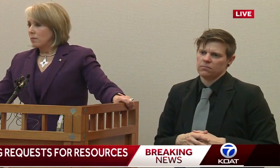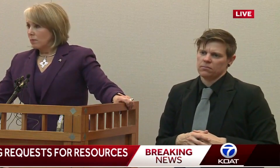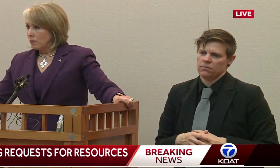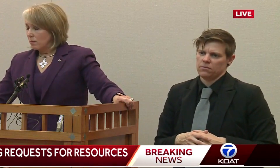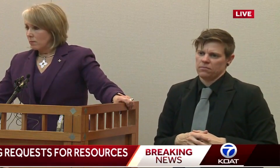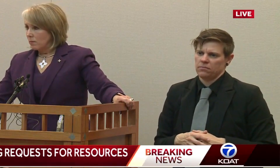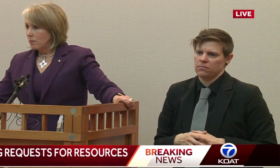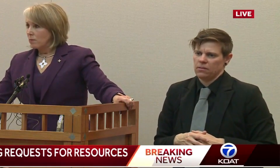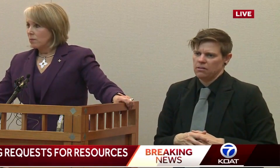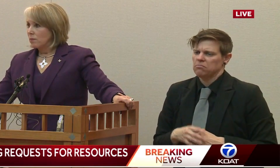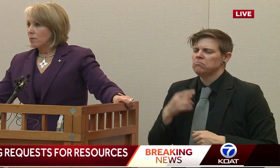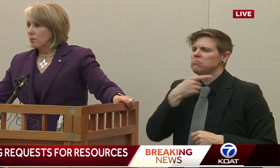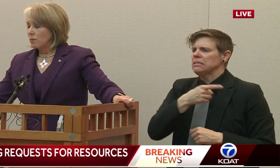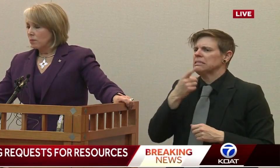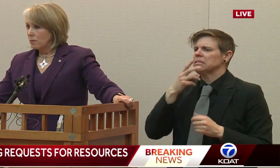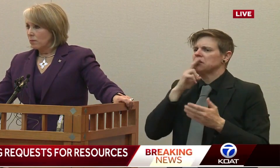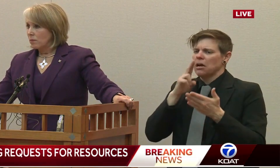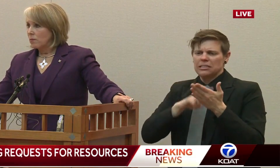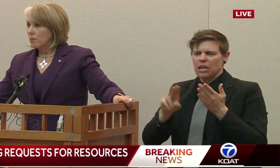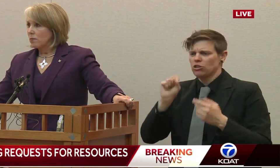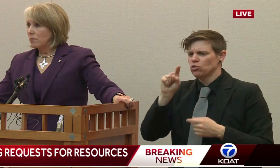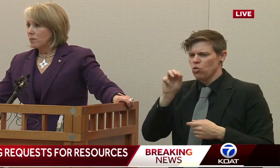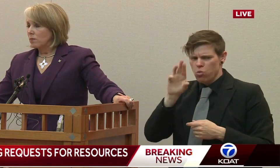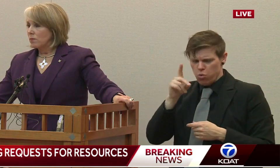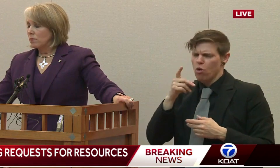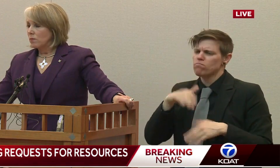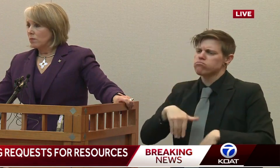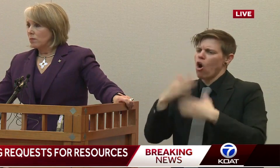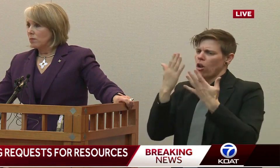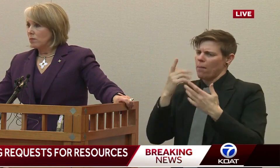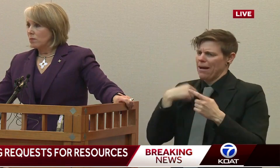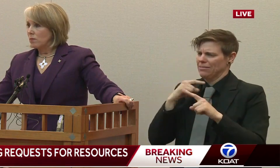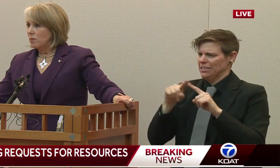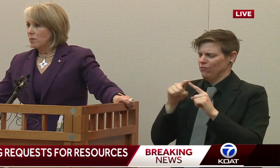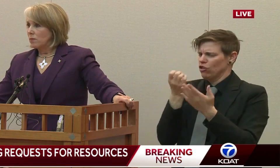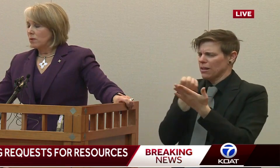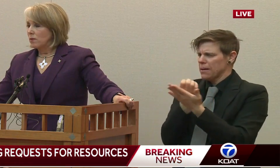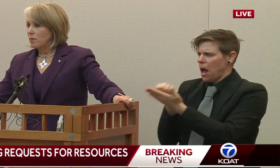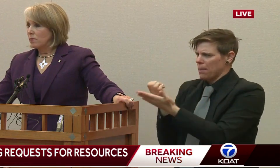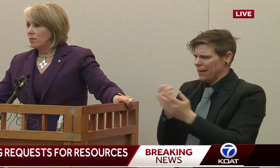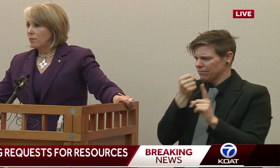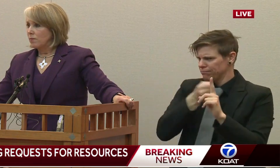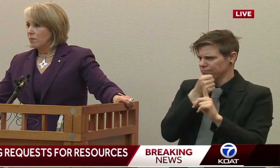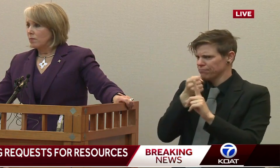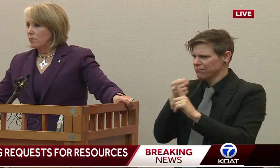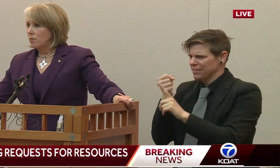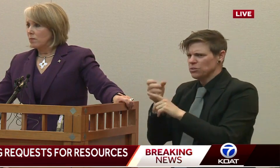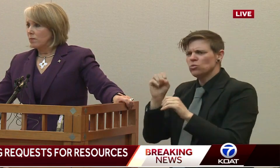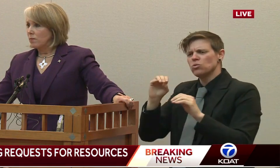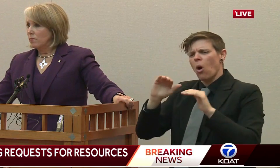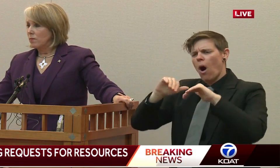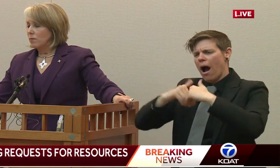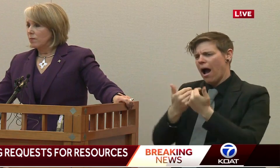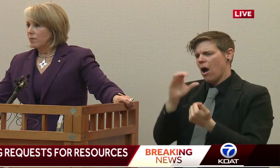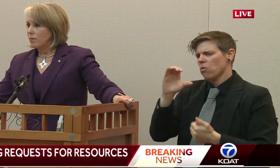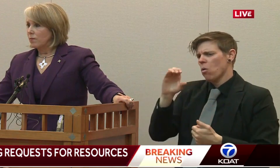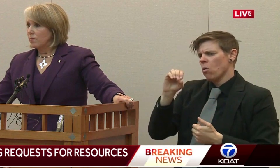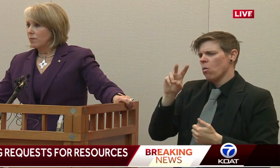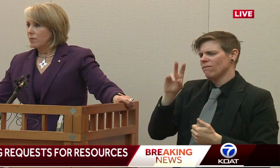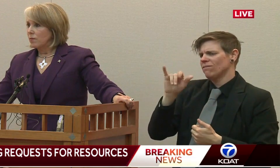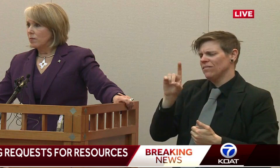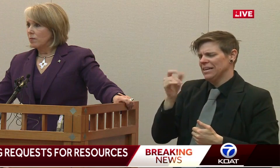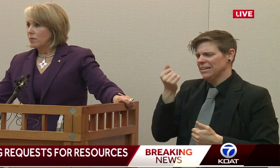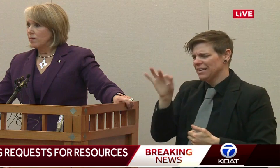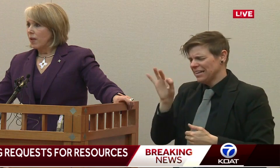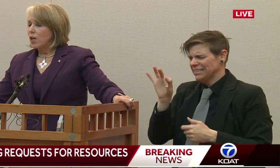options for businesses affected by COVID-19. Can you briefly explain how the COVID-19 business loan guarantee program will work